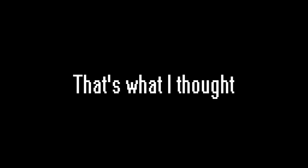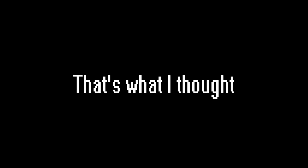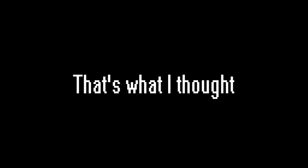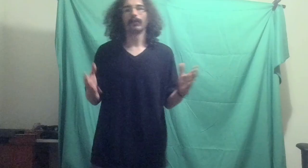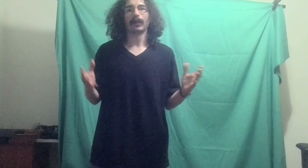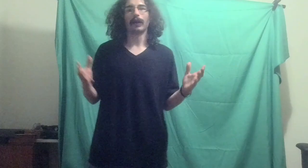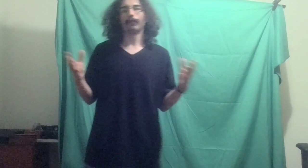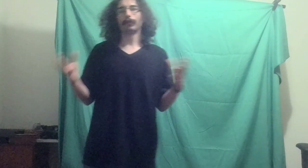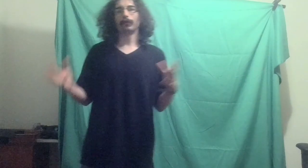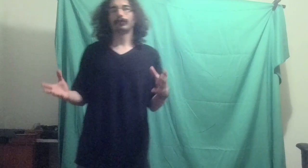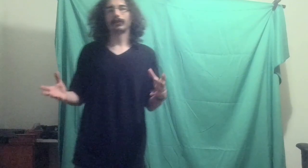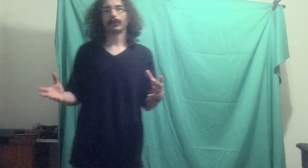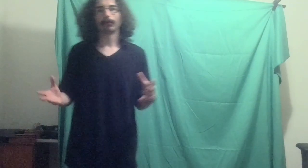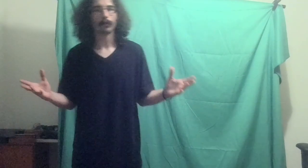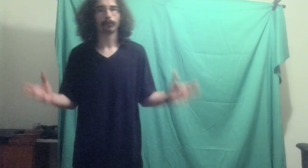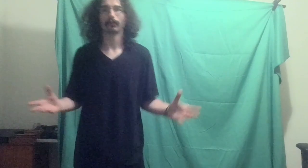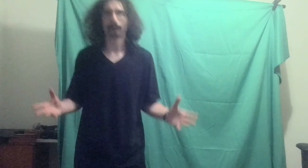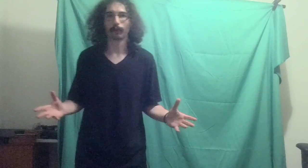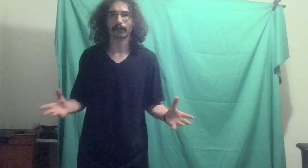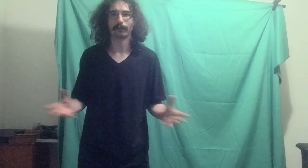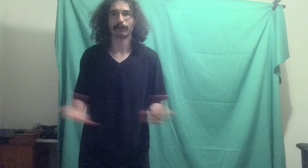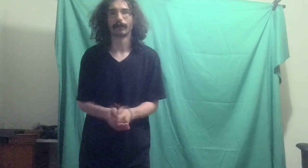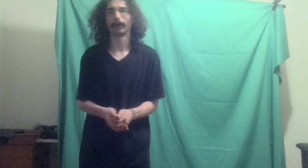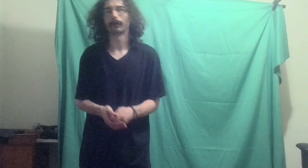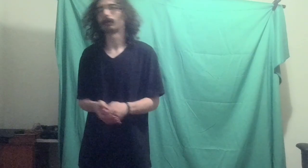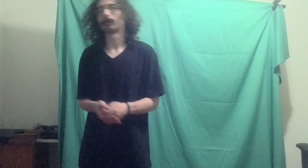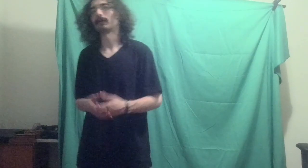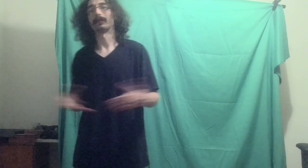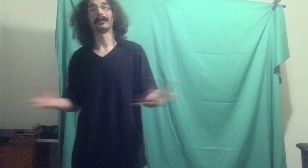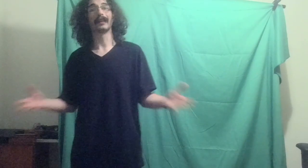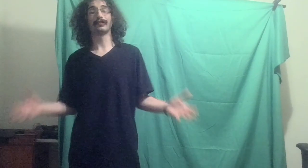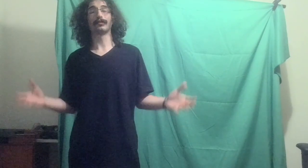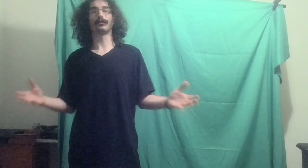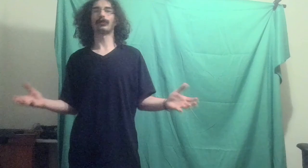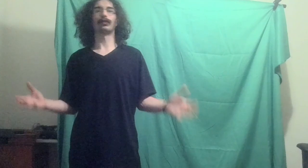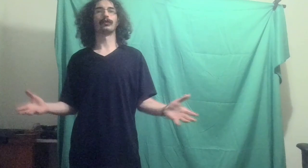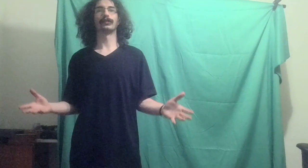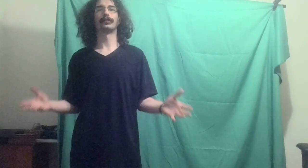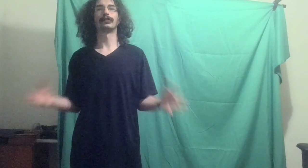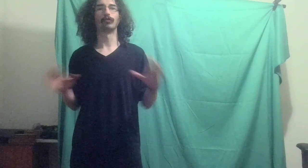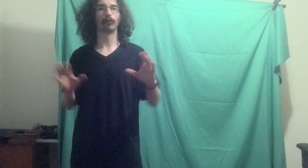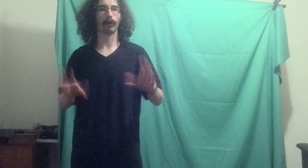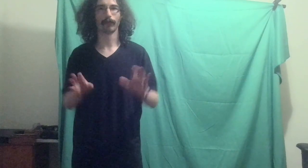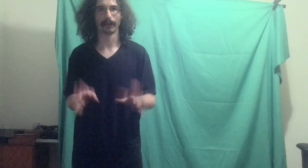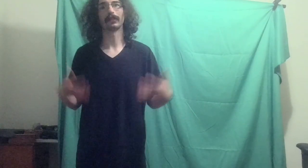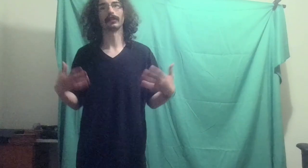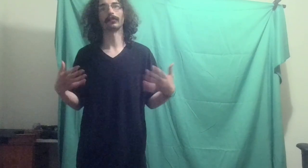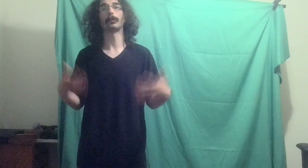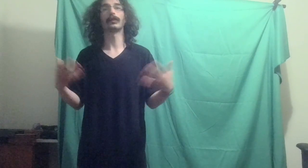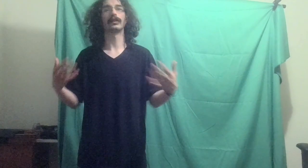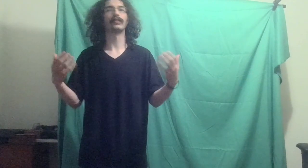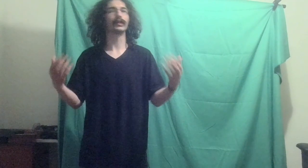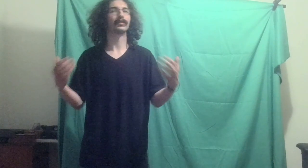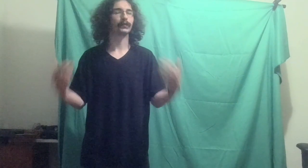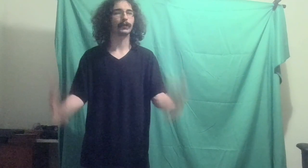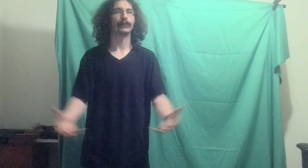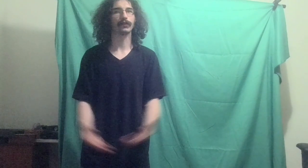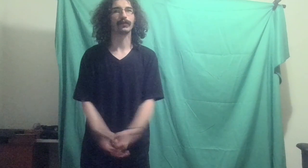Now, if you've seen my Please Watch video or Let's Start Over, you already know some of these things I'm about to say,